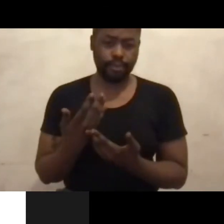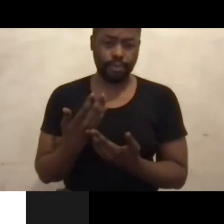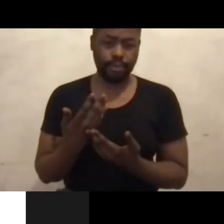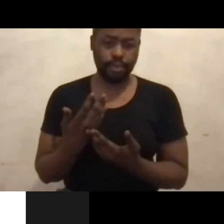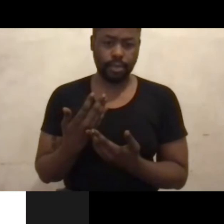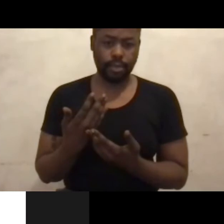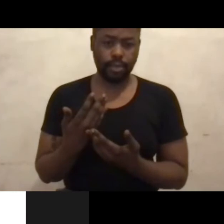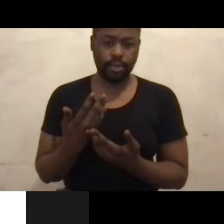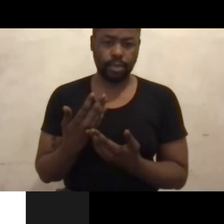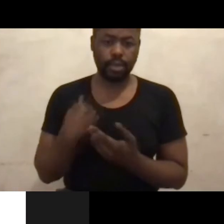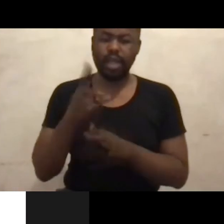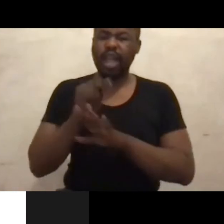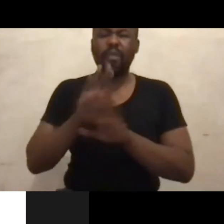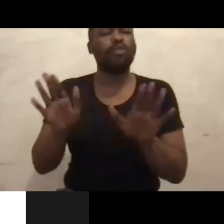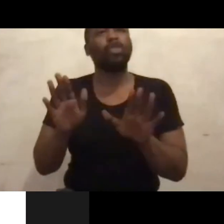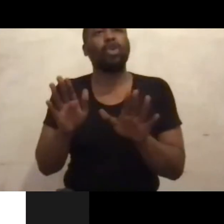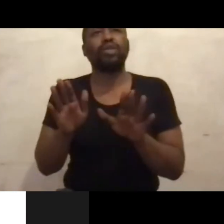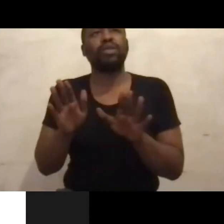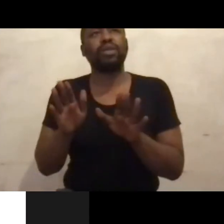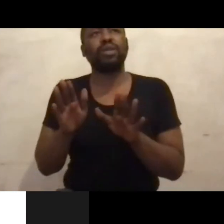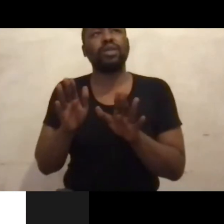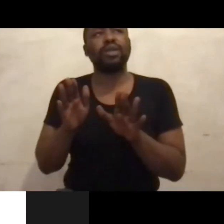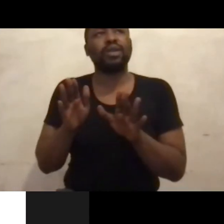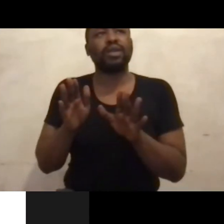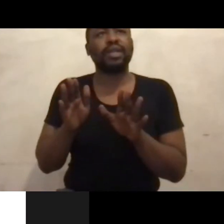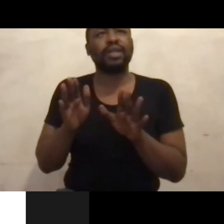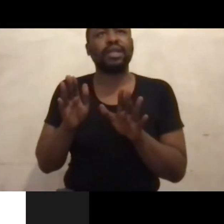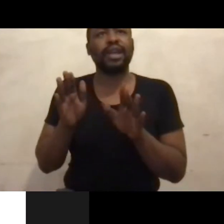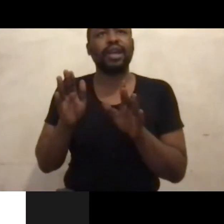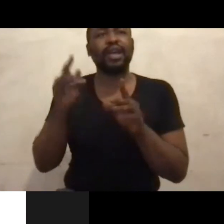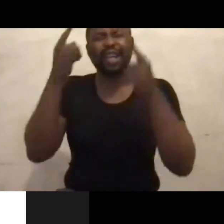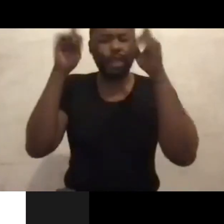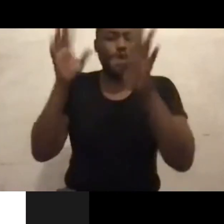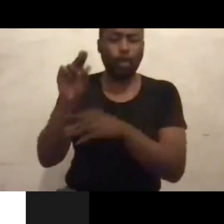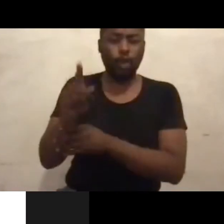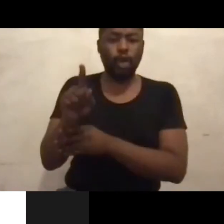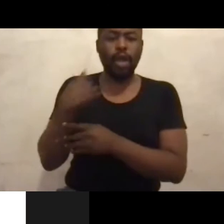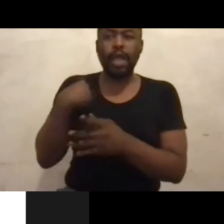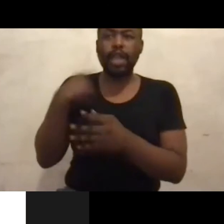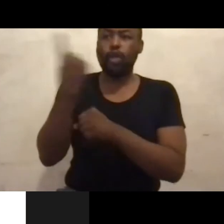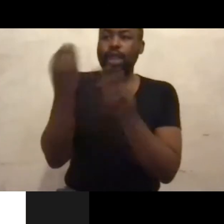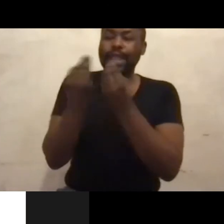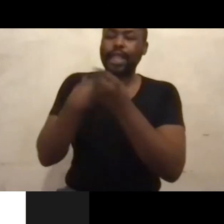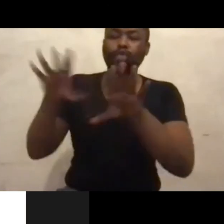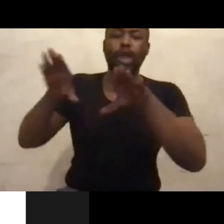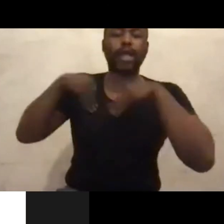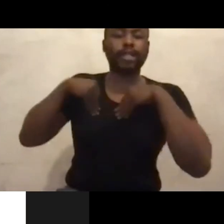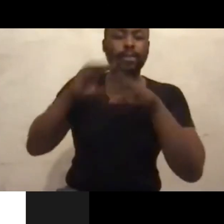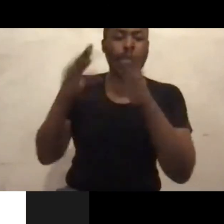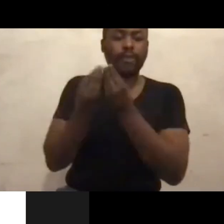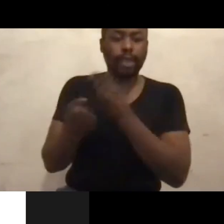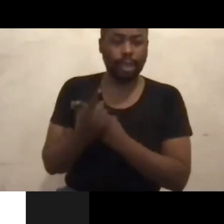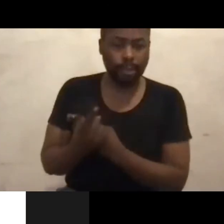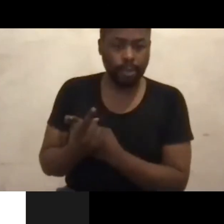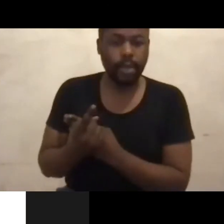I'm not a self-made man. The only thing that I ever did was embrace the situation so that at least I have a positive story to